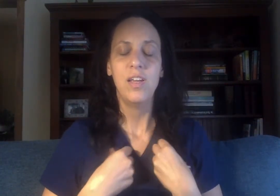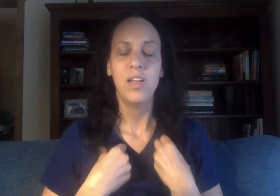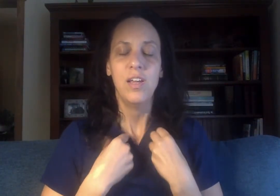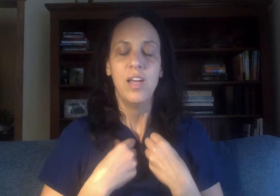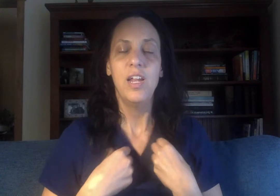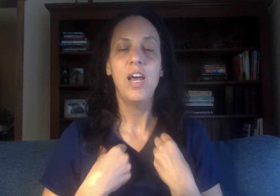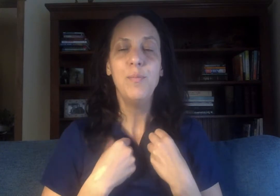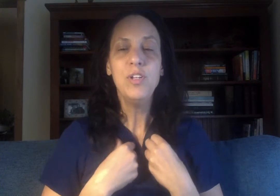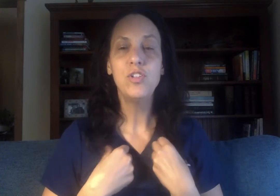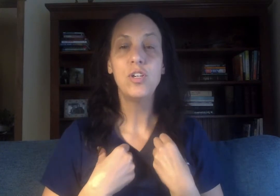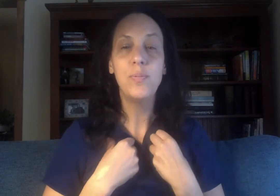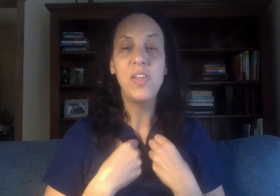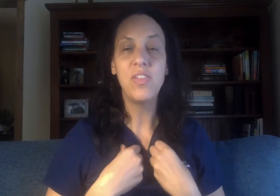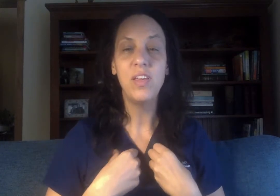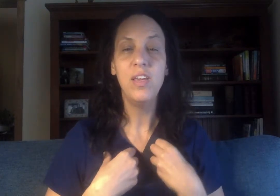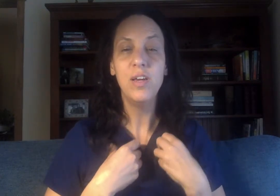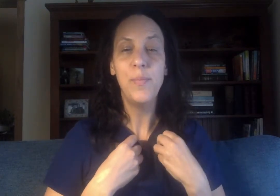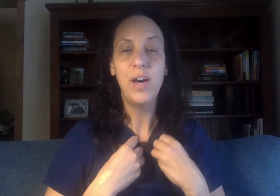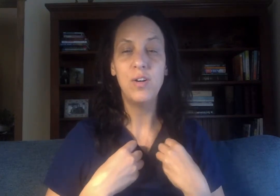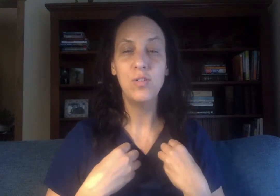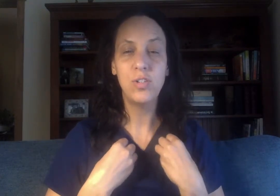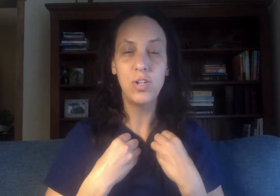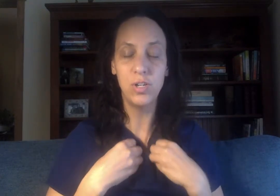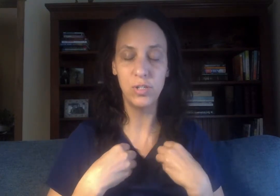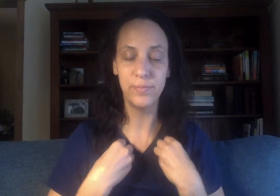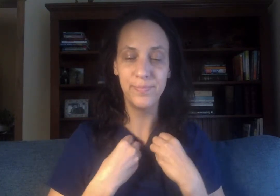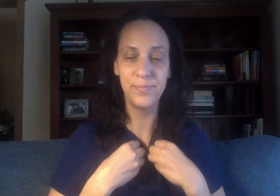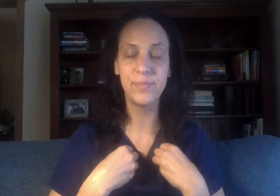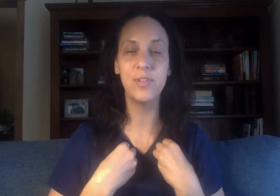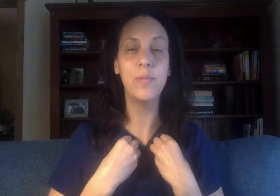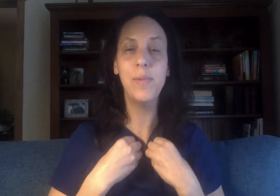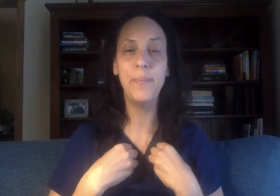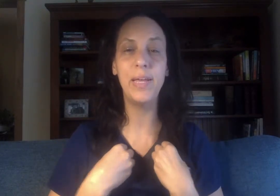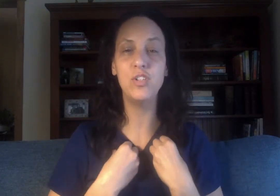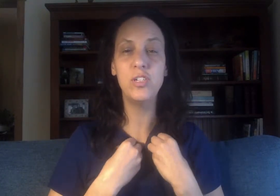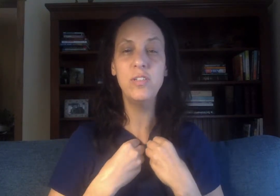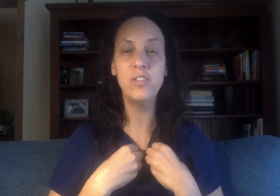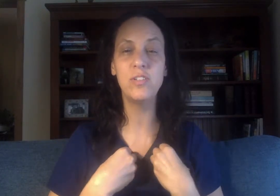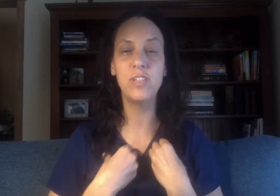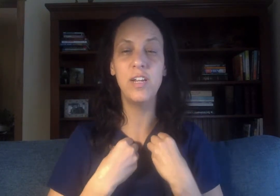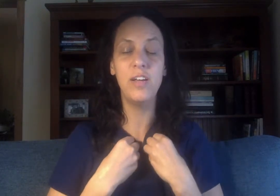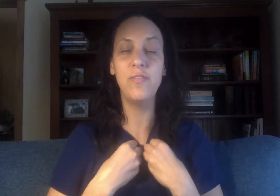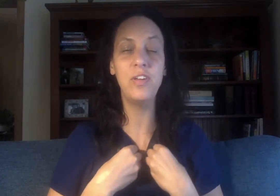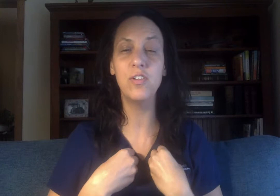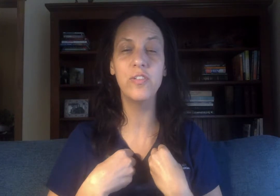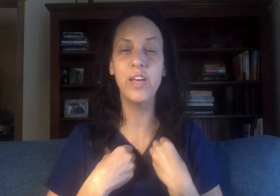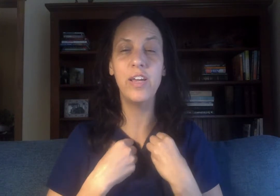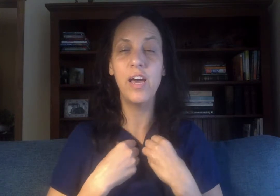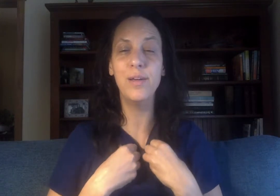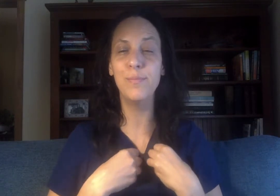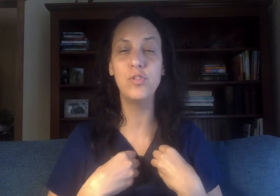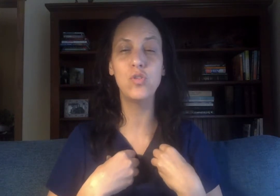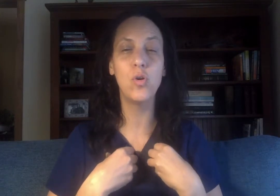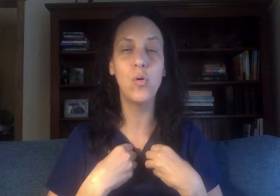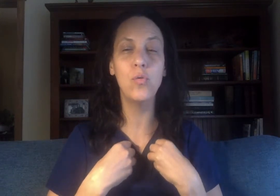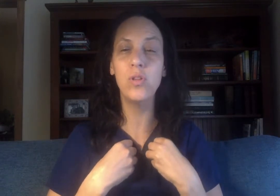And I'm gonna start by thinking about some of my patients that I feel like I'm totally